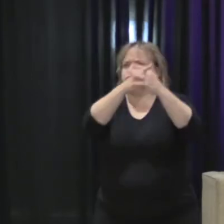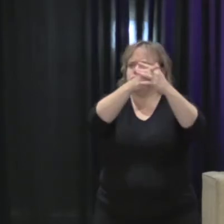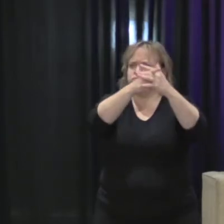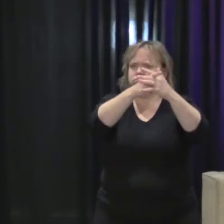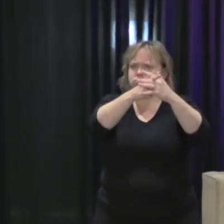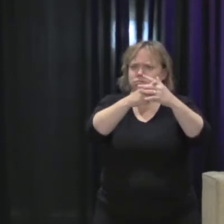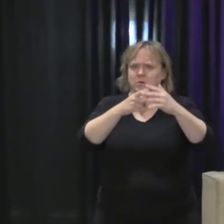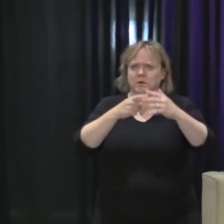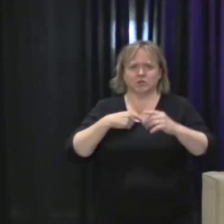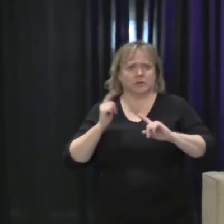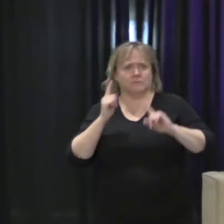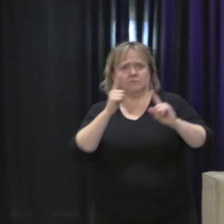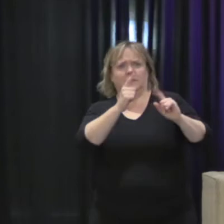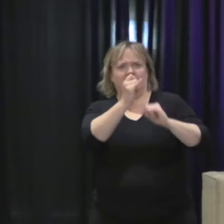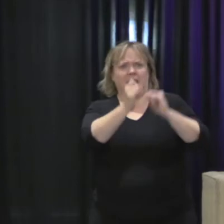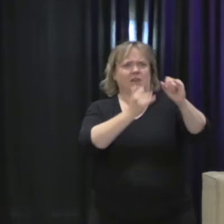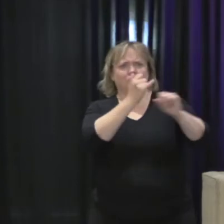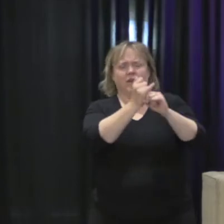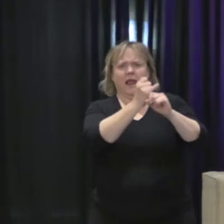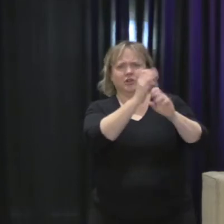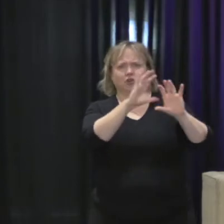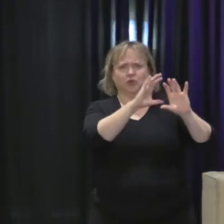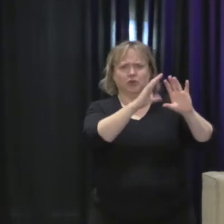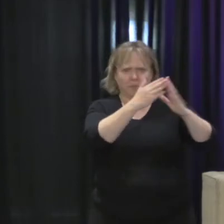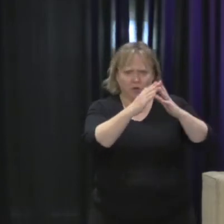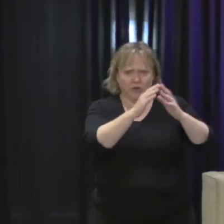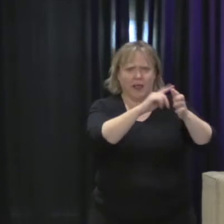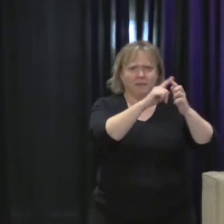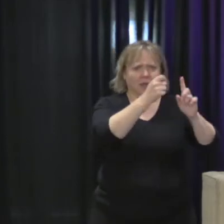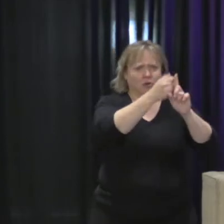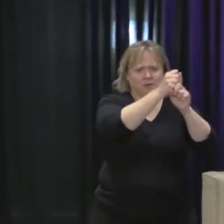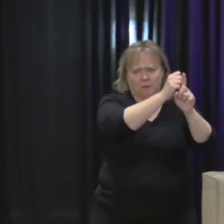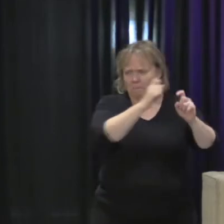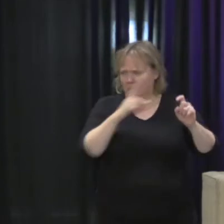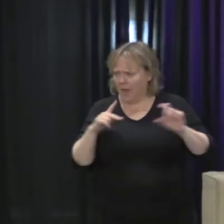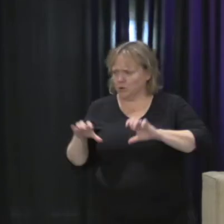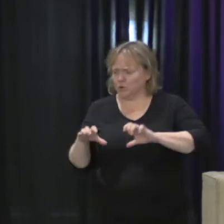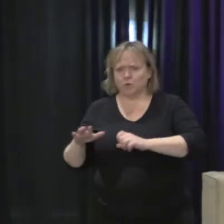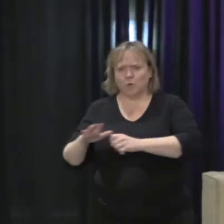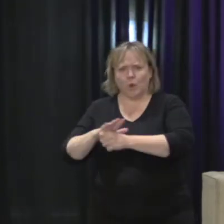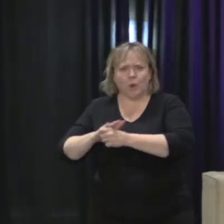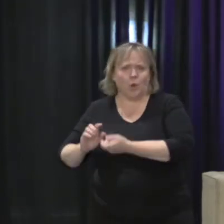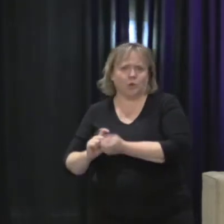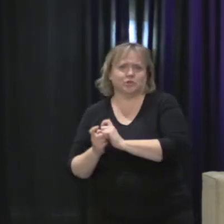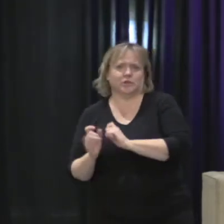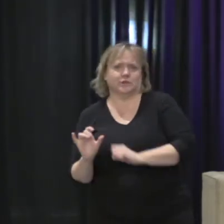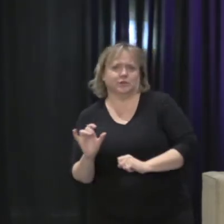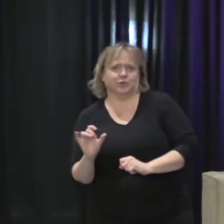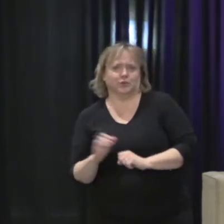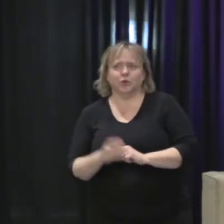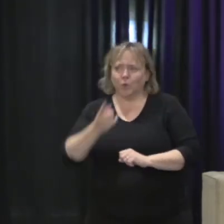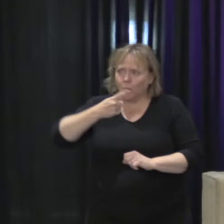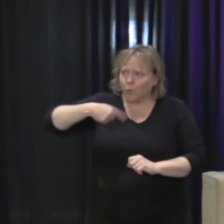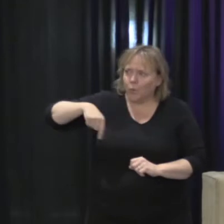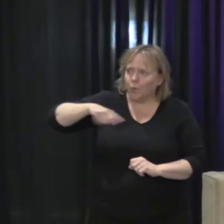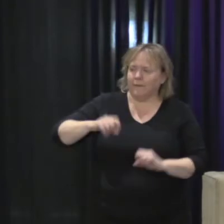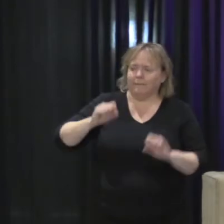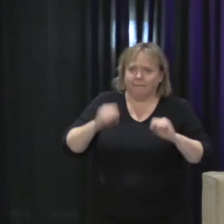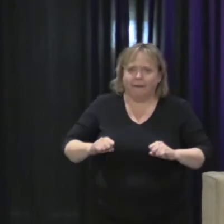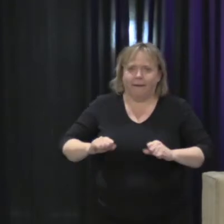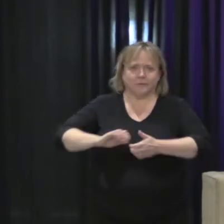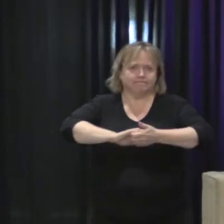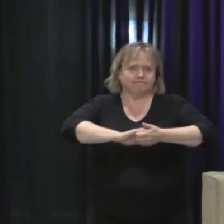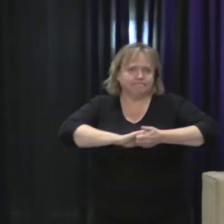brought it right back home to shake things up and make a change in her own community. And we can all work together in the spirit of